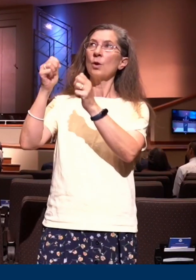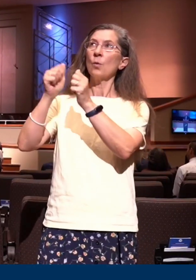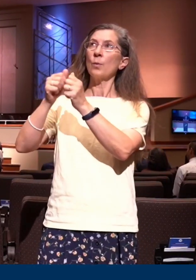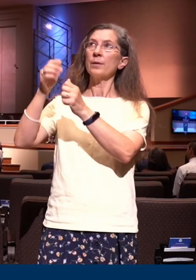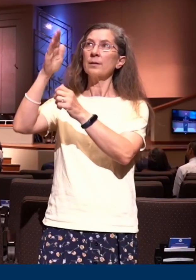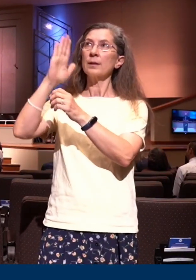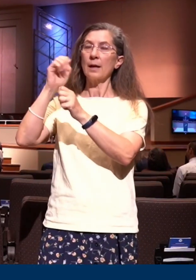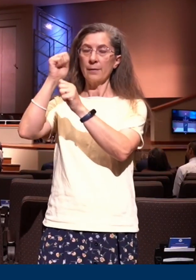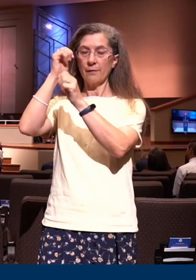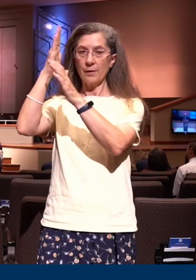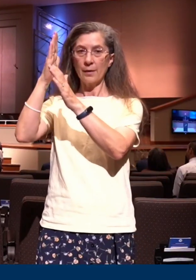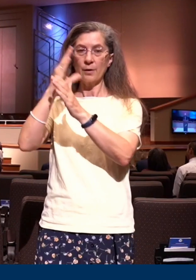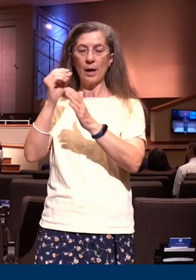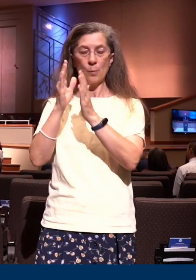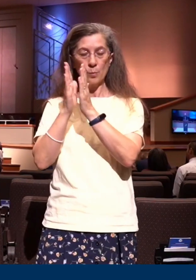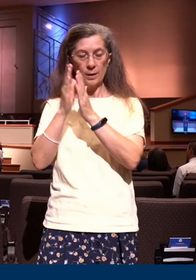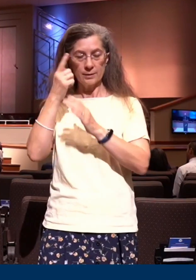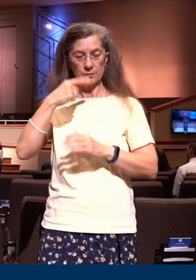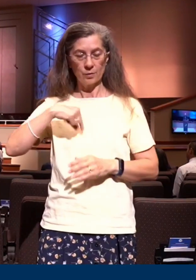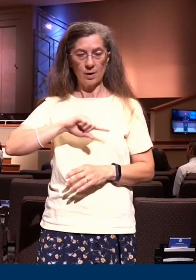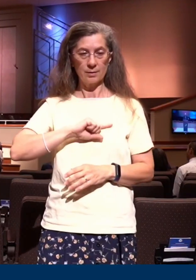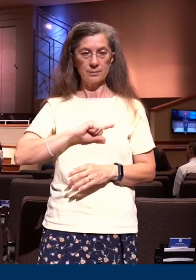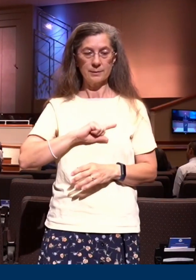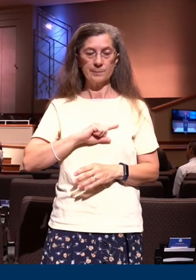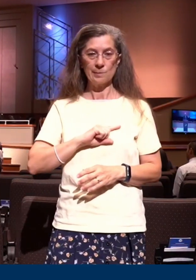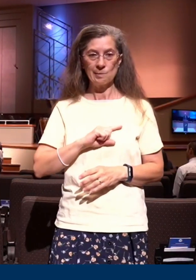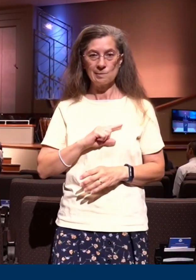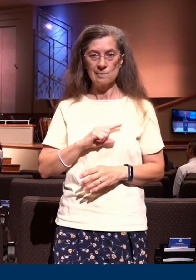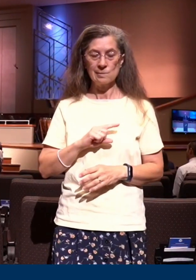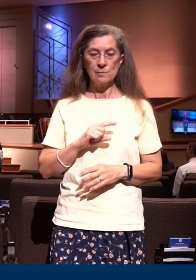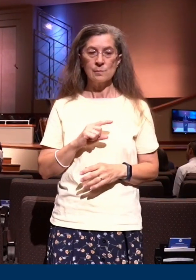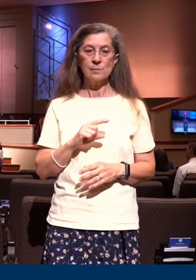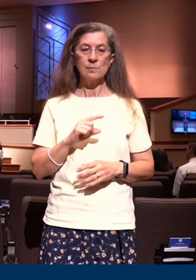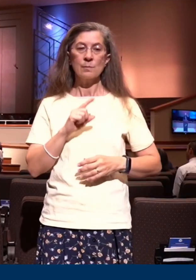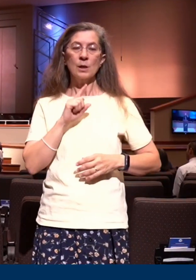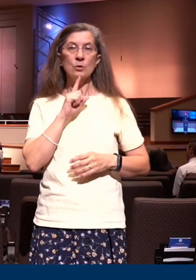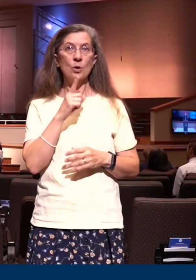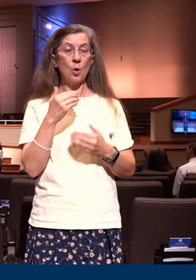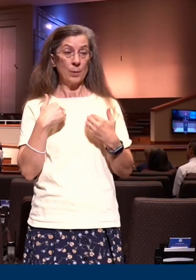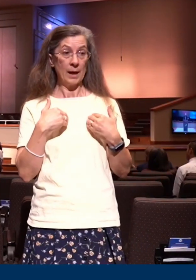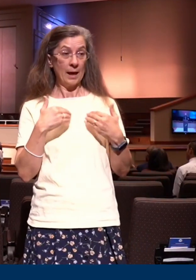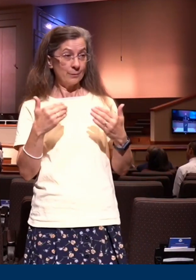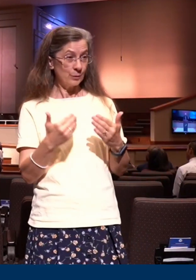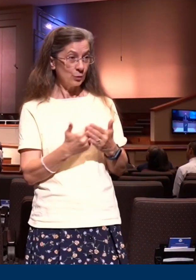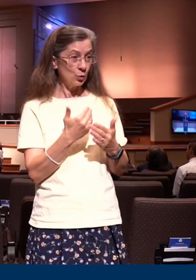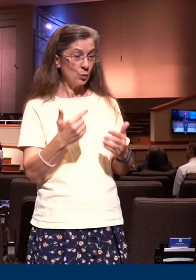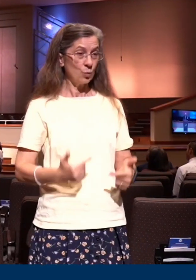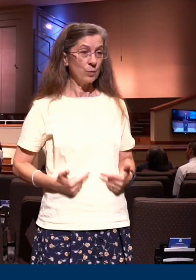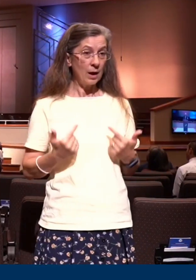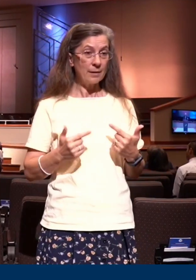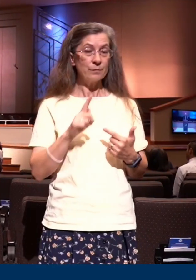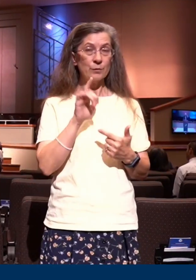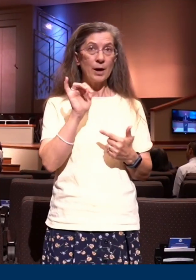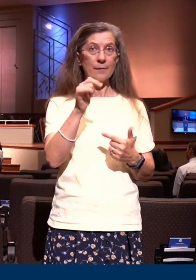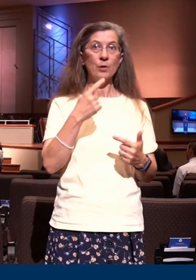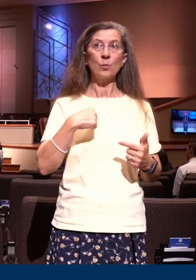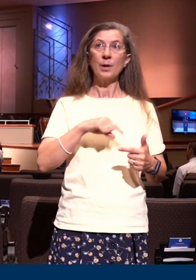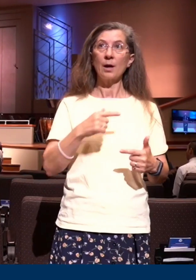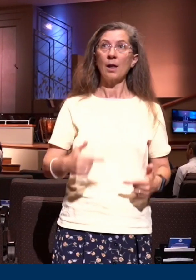intercession for us. And so we see the permanence of the new life. We are alive in Him now. We will